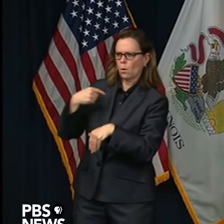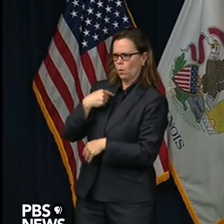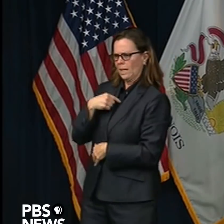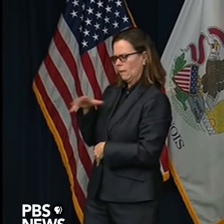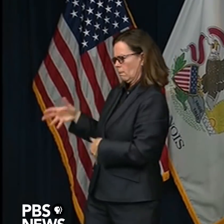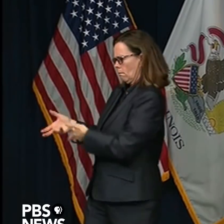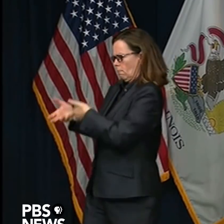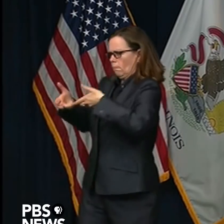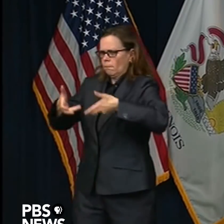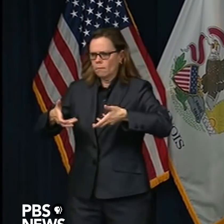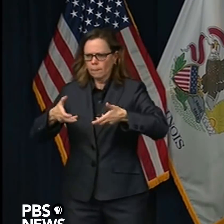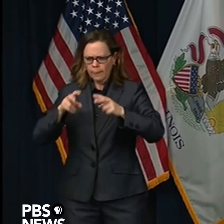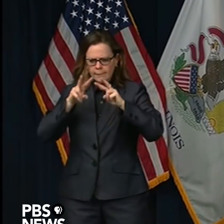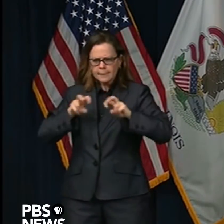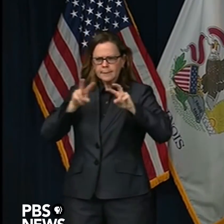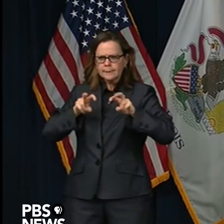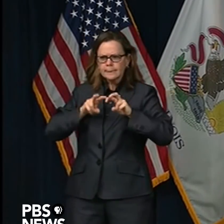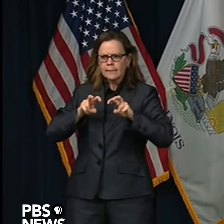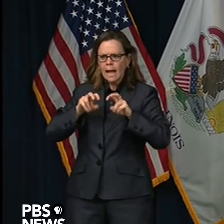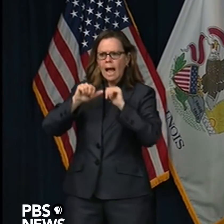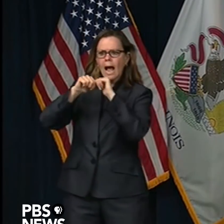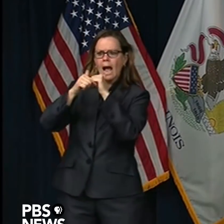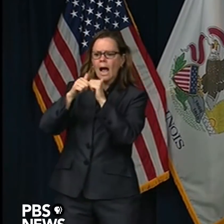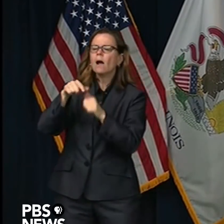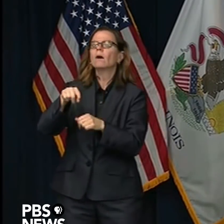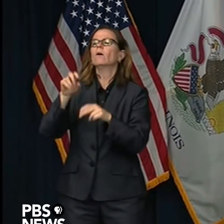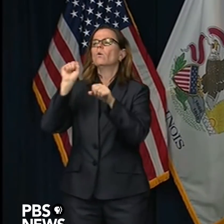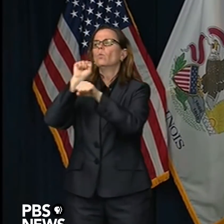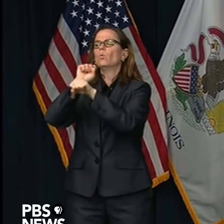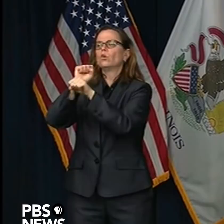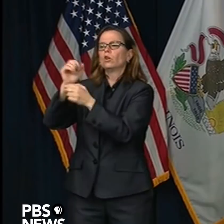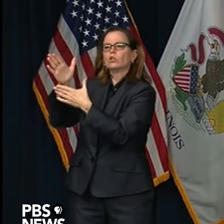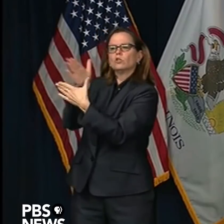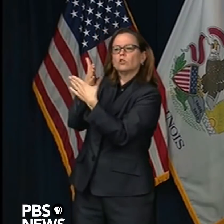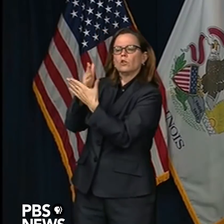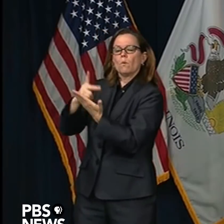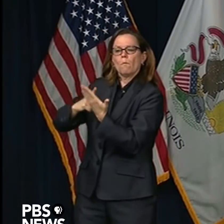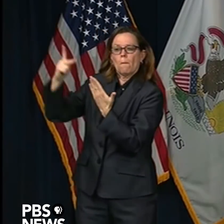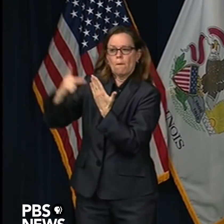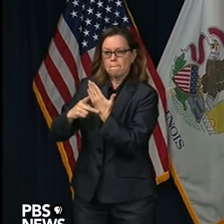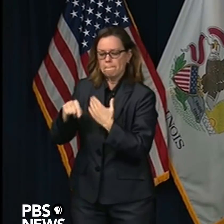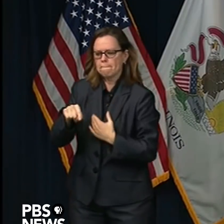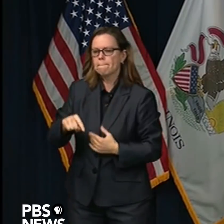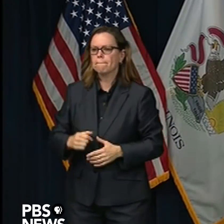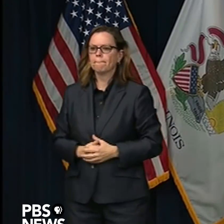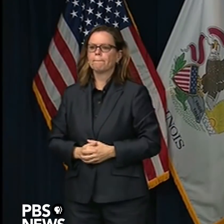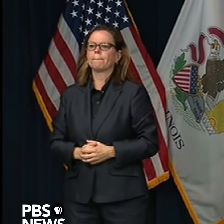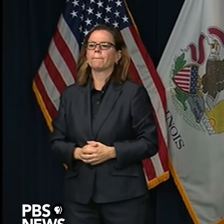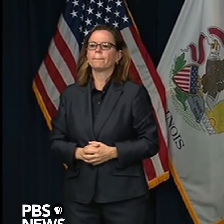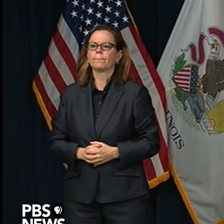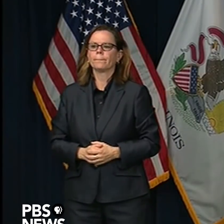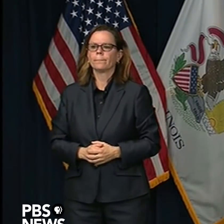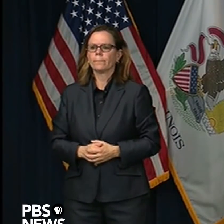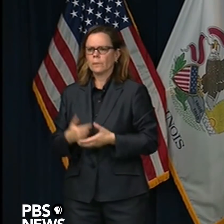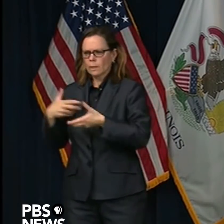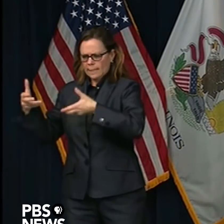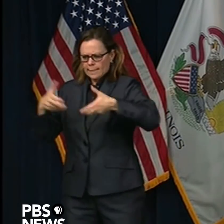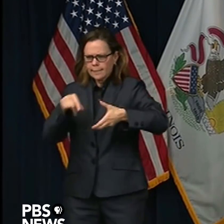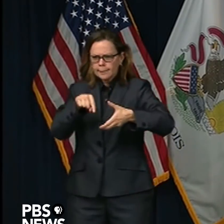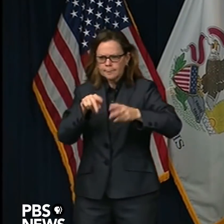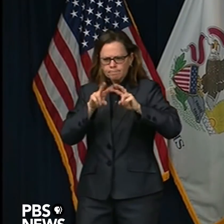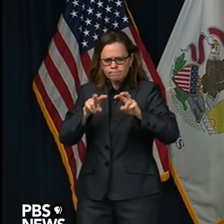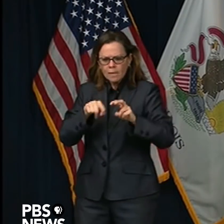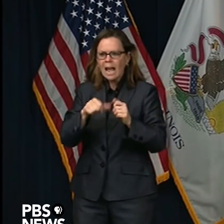like that, a WorkShare program, and I don't disagree that, you know, whatever we can get to support workers, to expand the workforce,